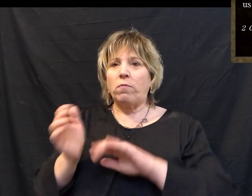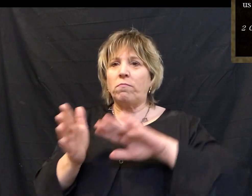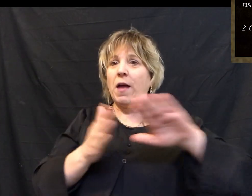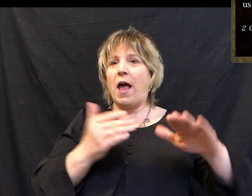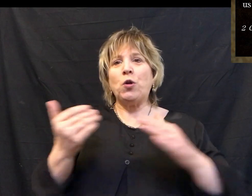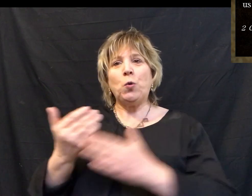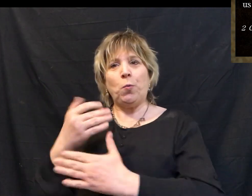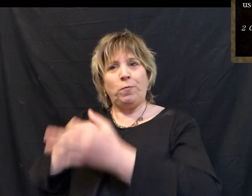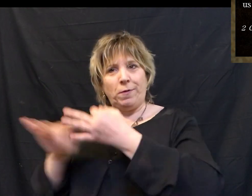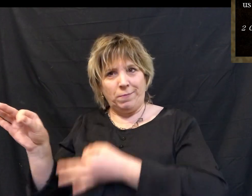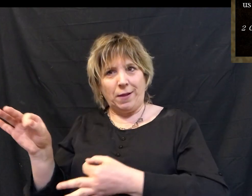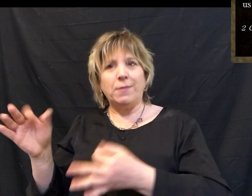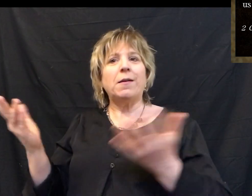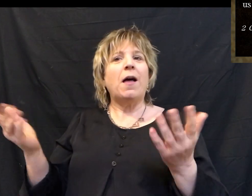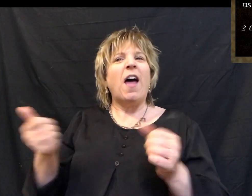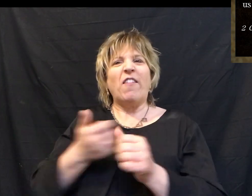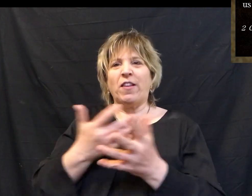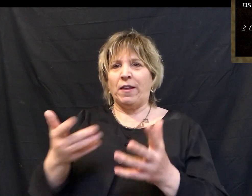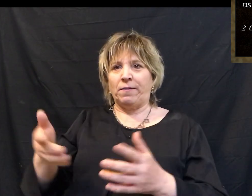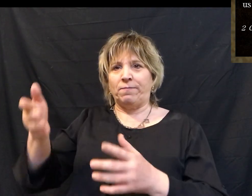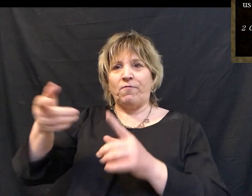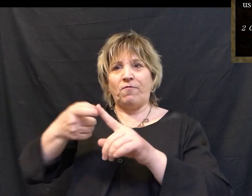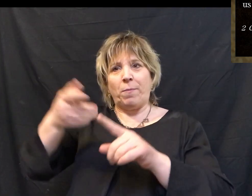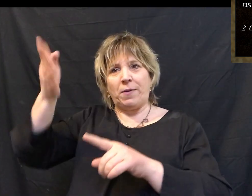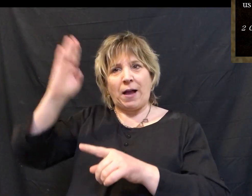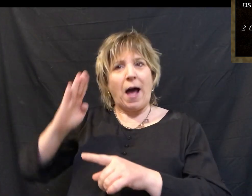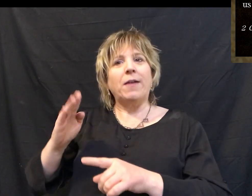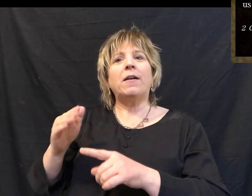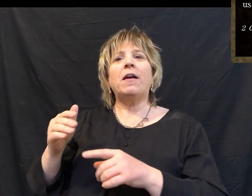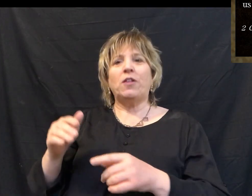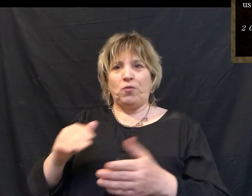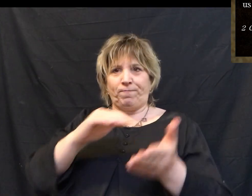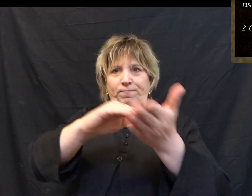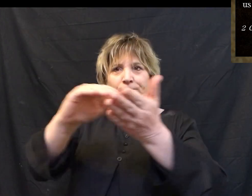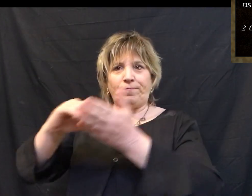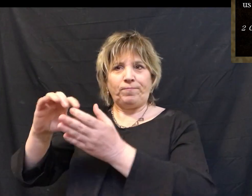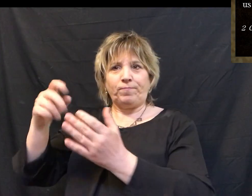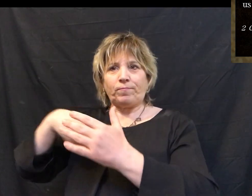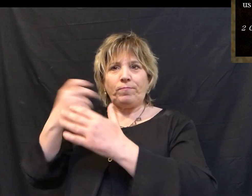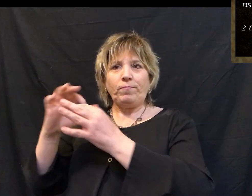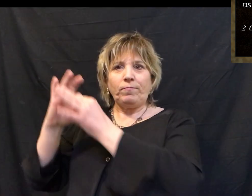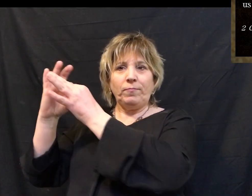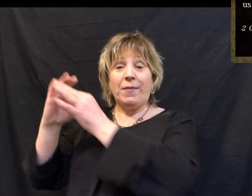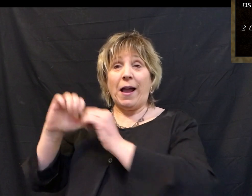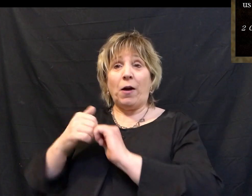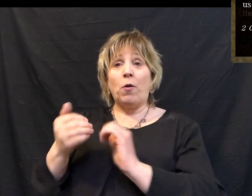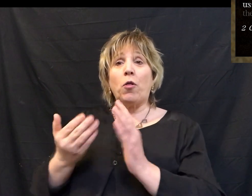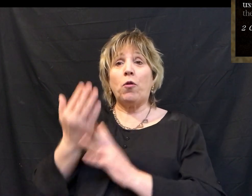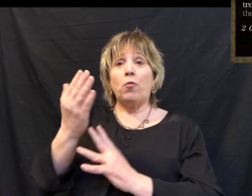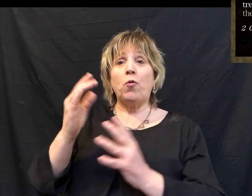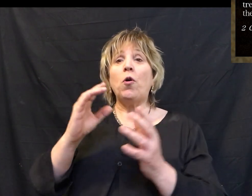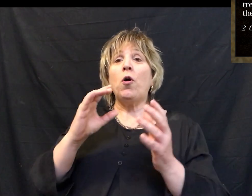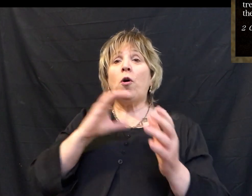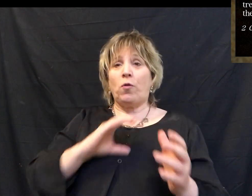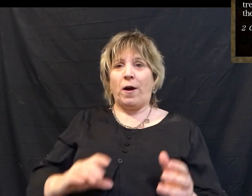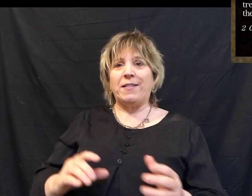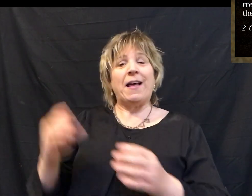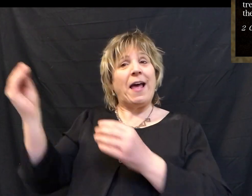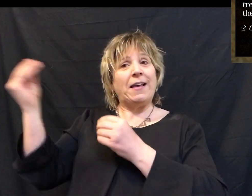and see the new has come. Everything is from God who has reconciled us to himself through Christ and has given